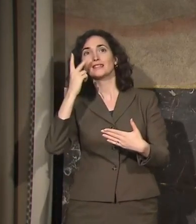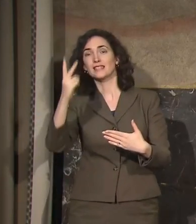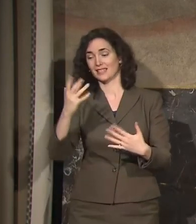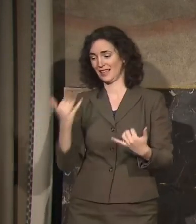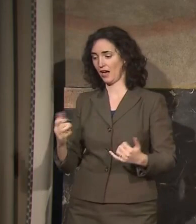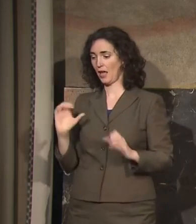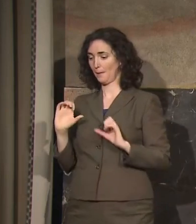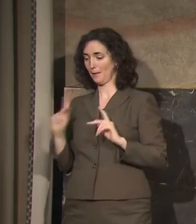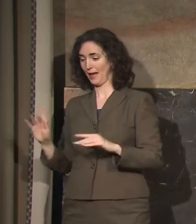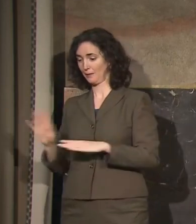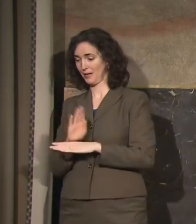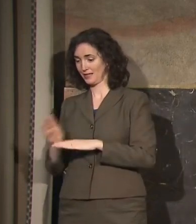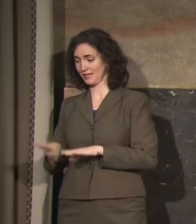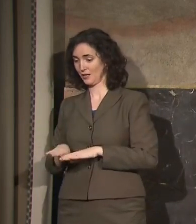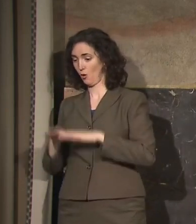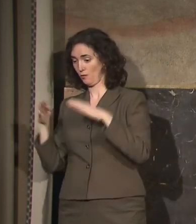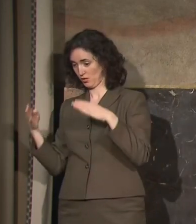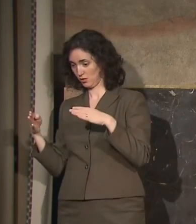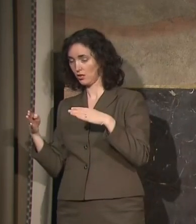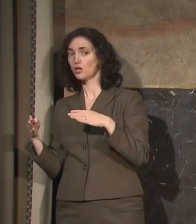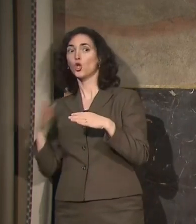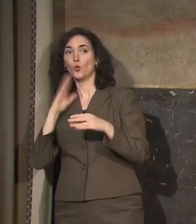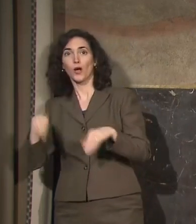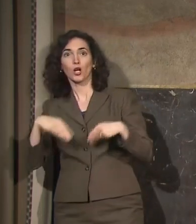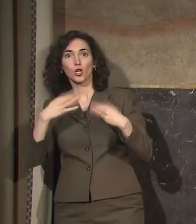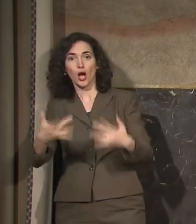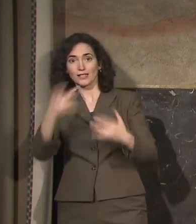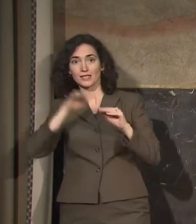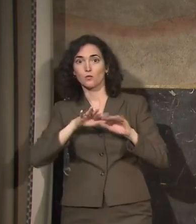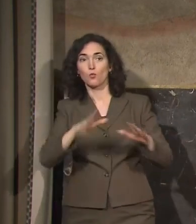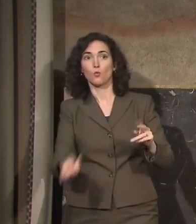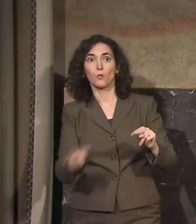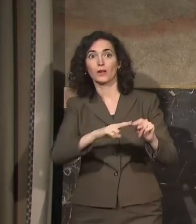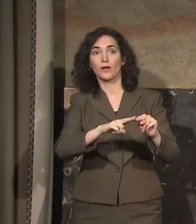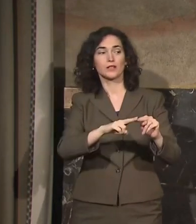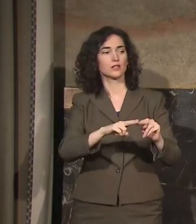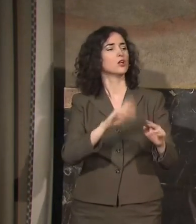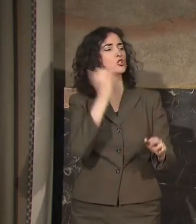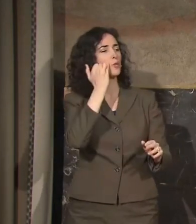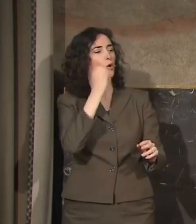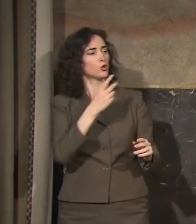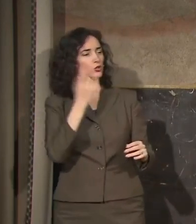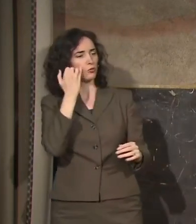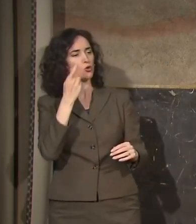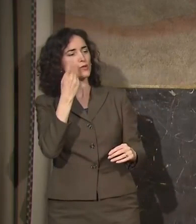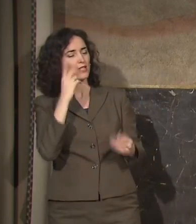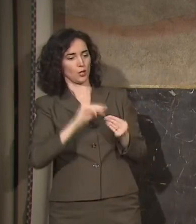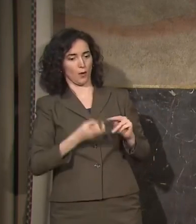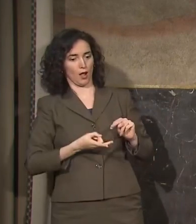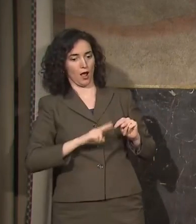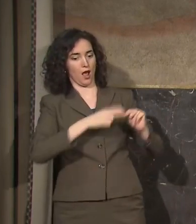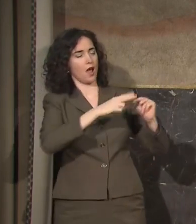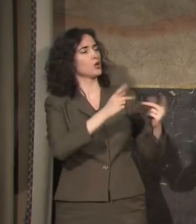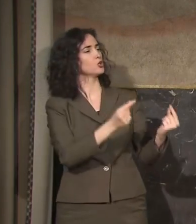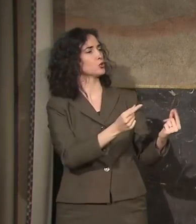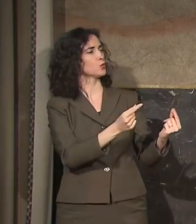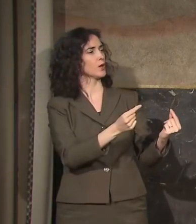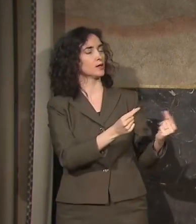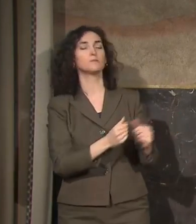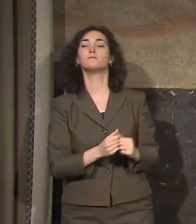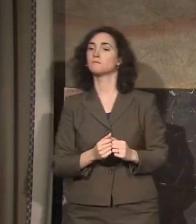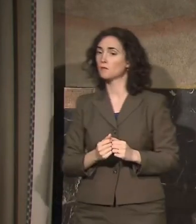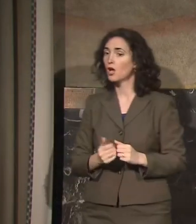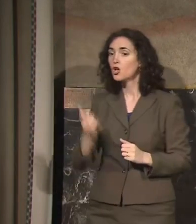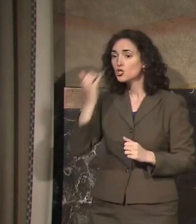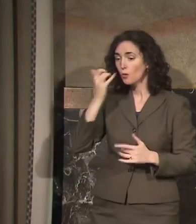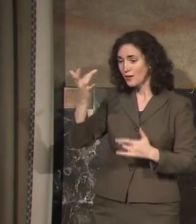if you see those numbers begin to spike, what's going be the response? Well, look, if we see the numbers begin to spike, it's going to depend on how